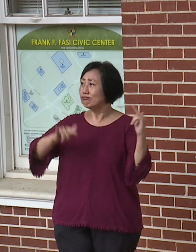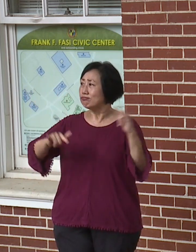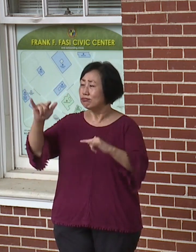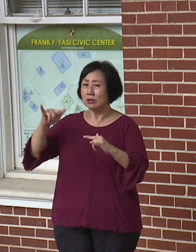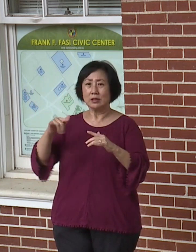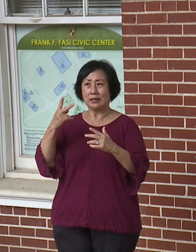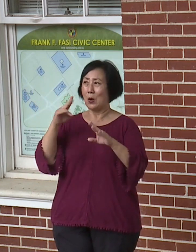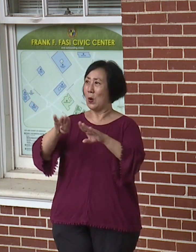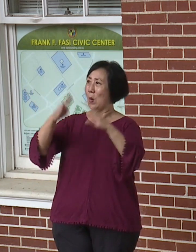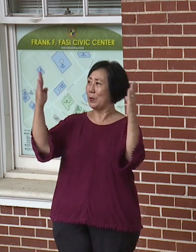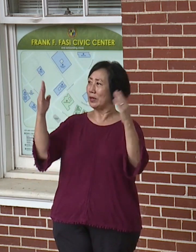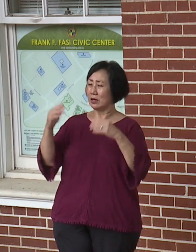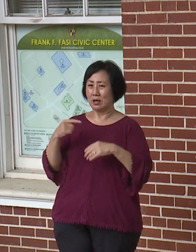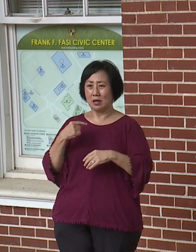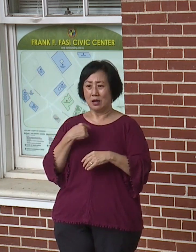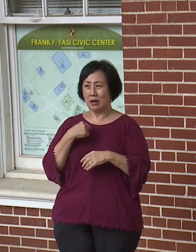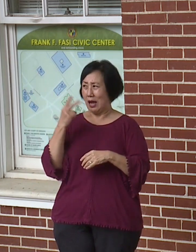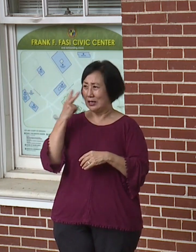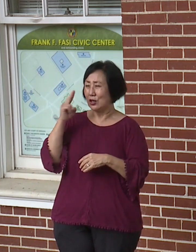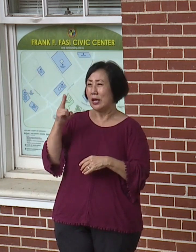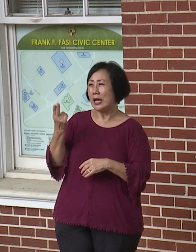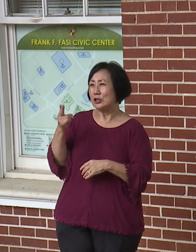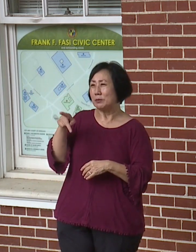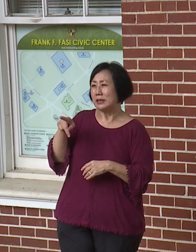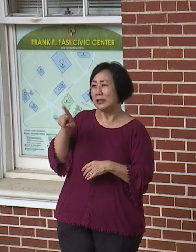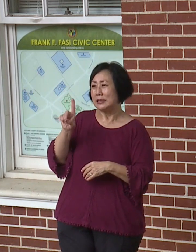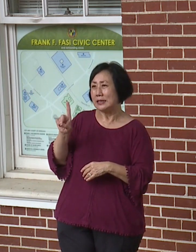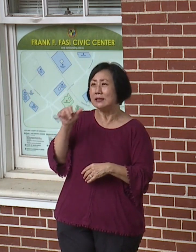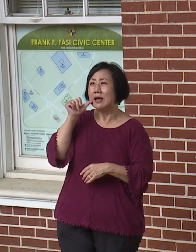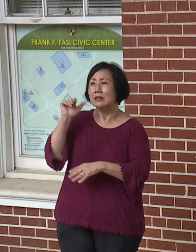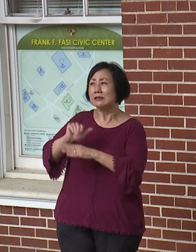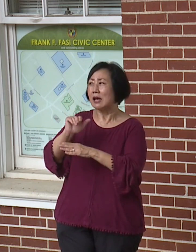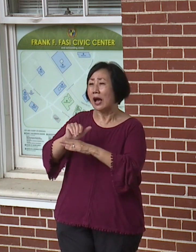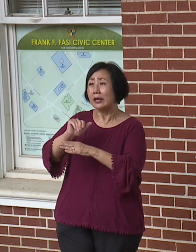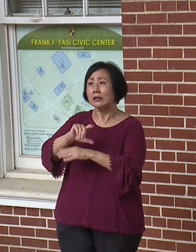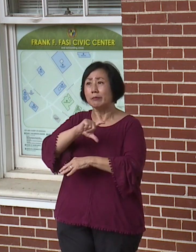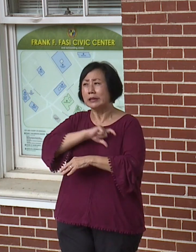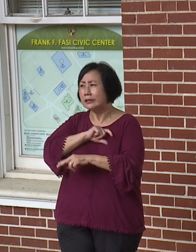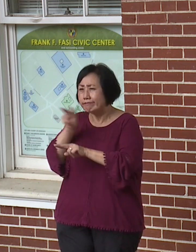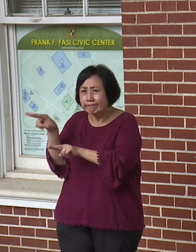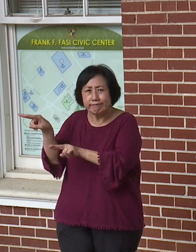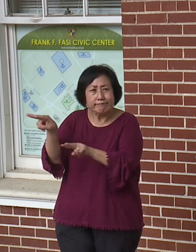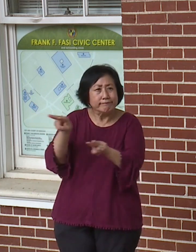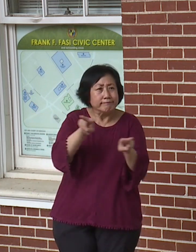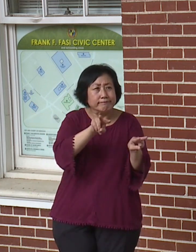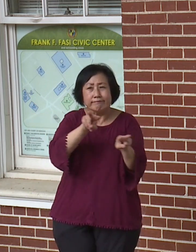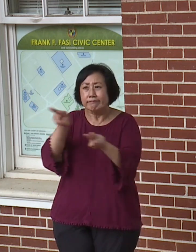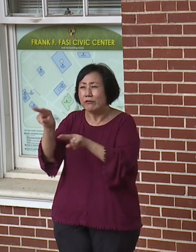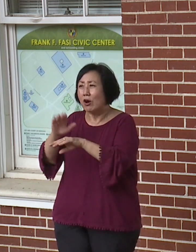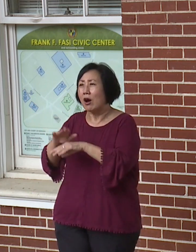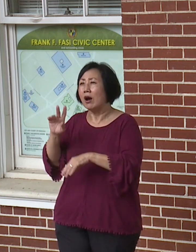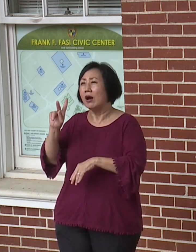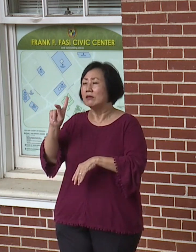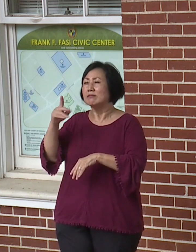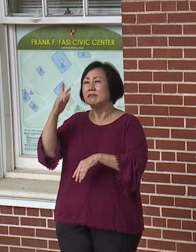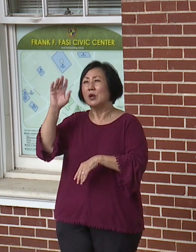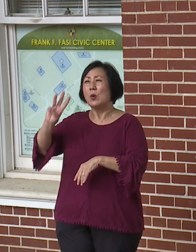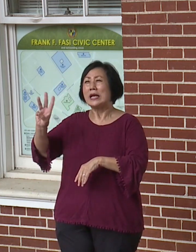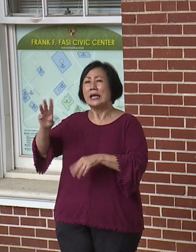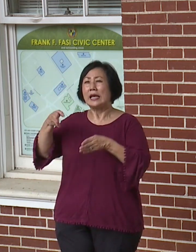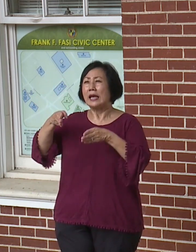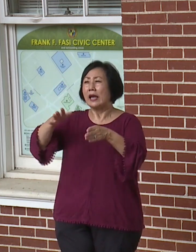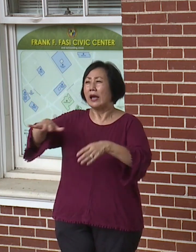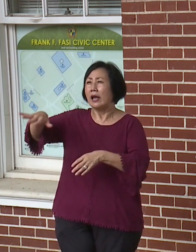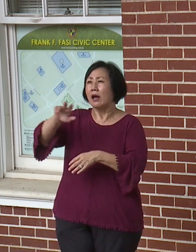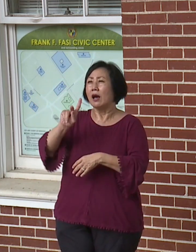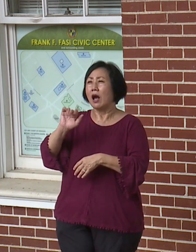has reopened? And I saw a lot of HPD the other night who were out patrolling on Kalakaua Avenue, and I wondered at first